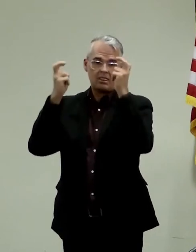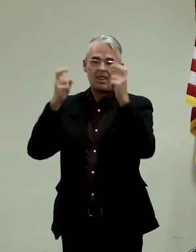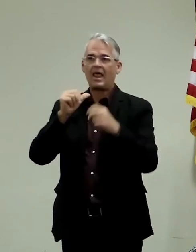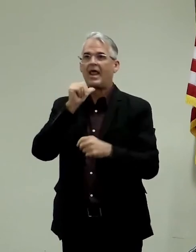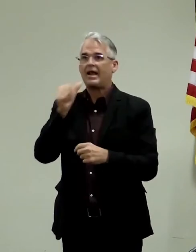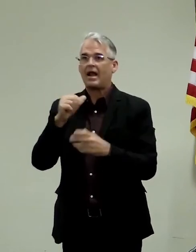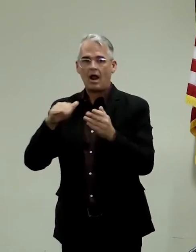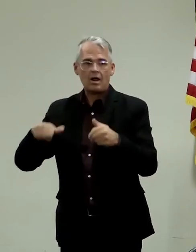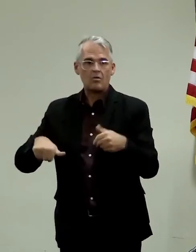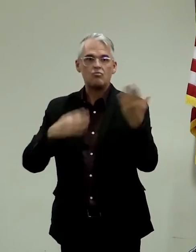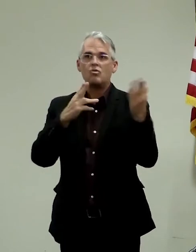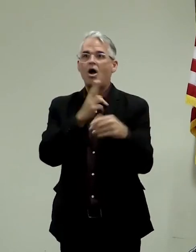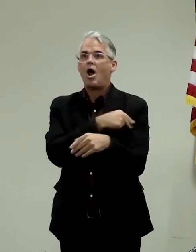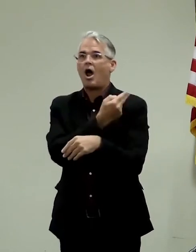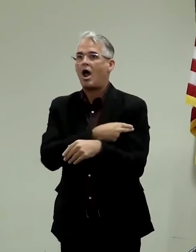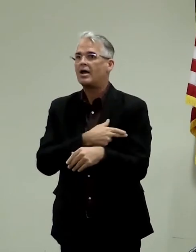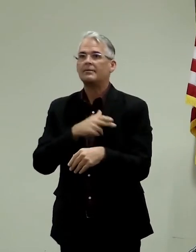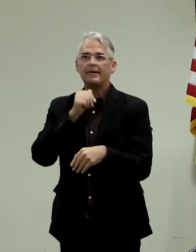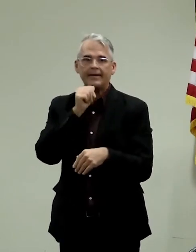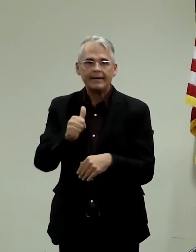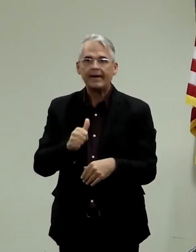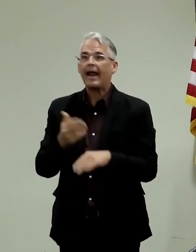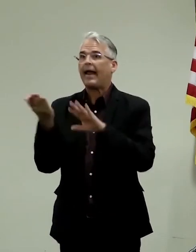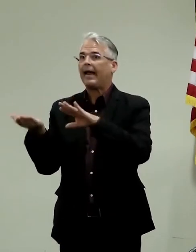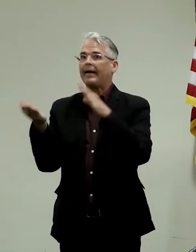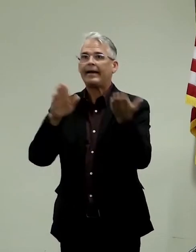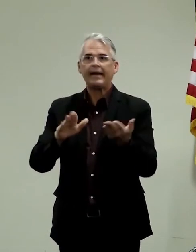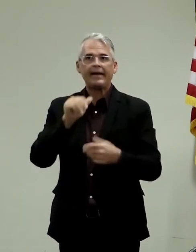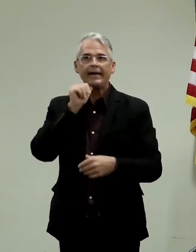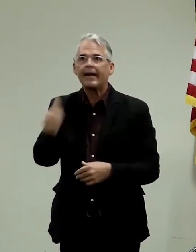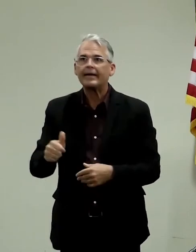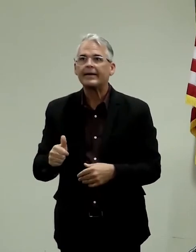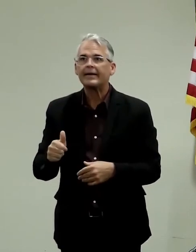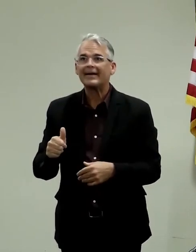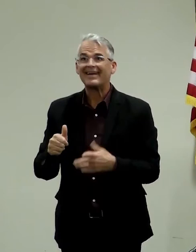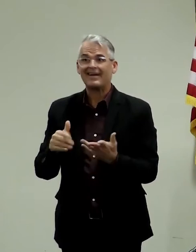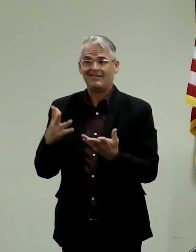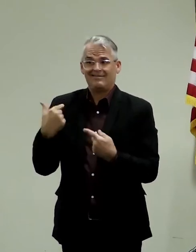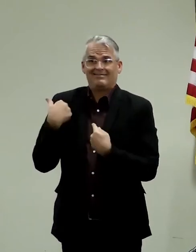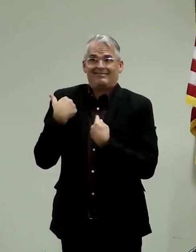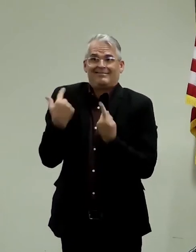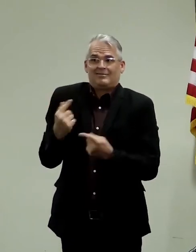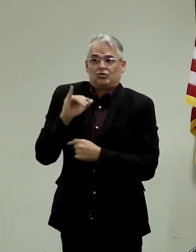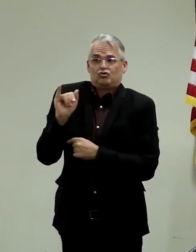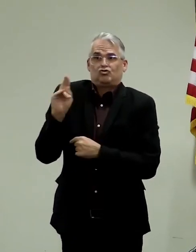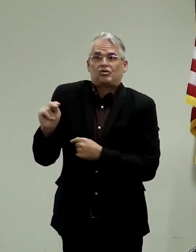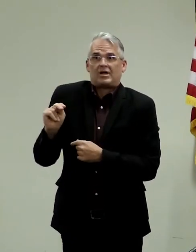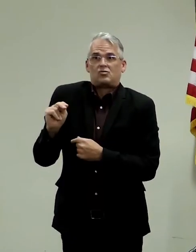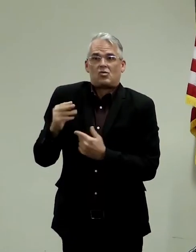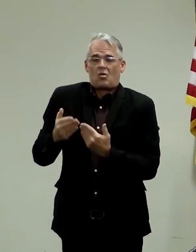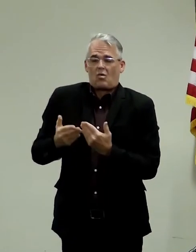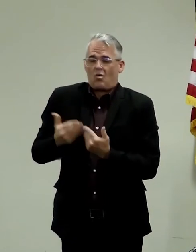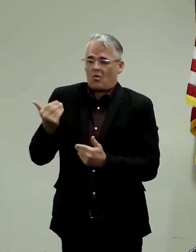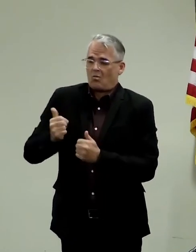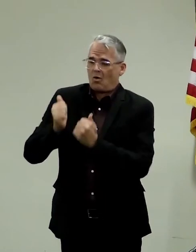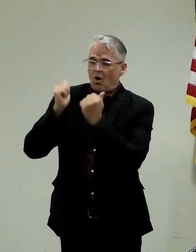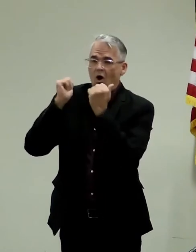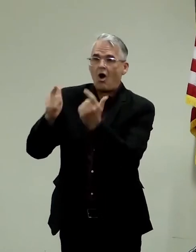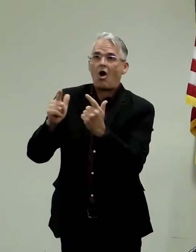In Nevada, almost every COVID-19 death that we have seen since January of 2021